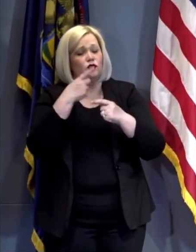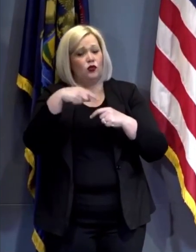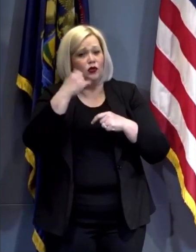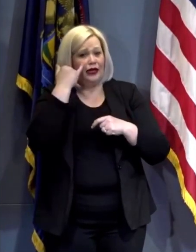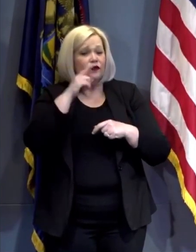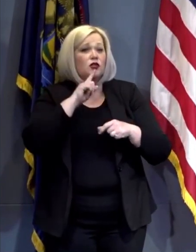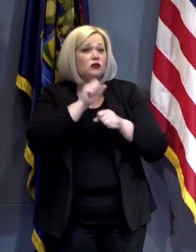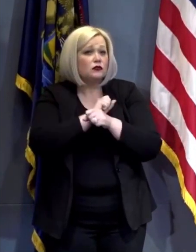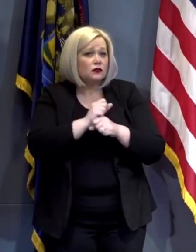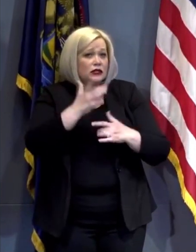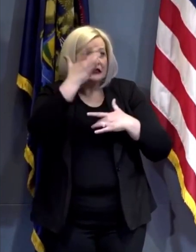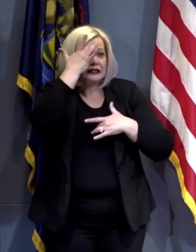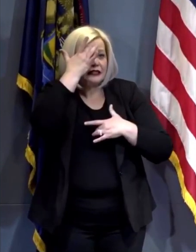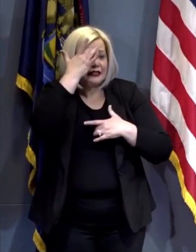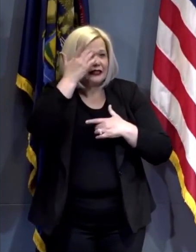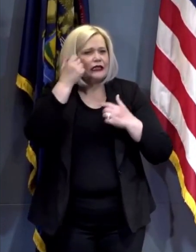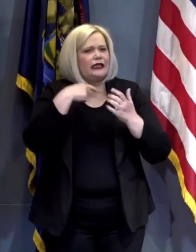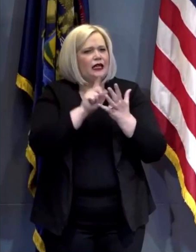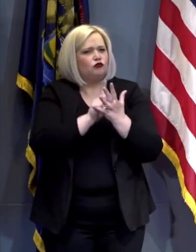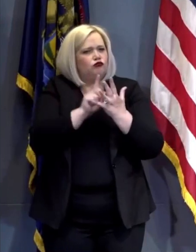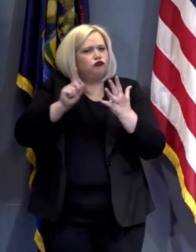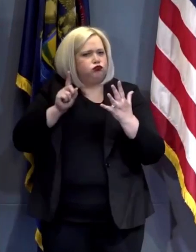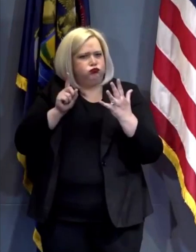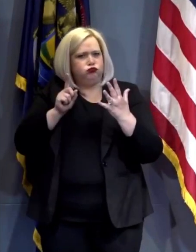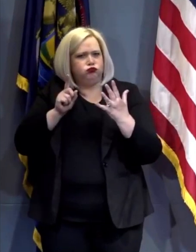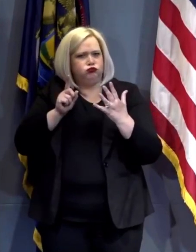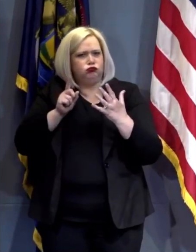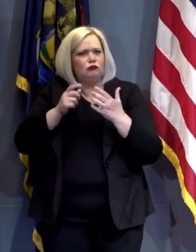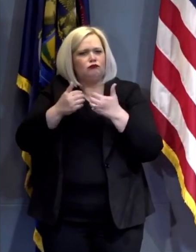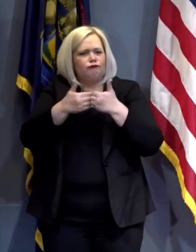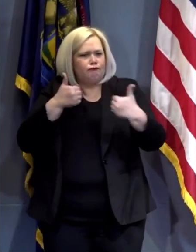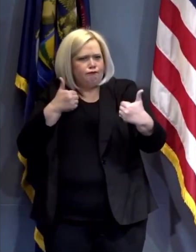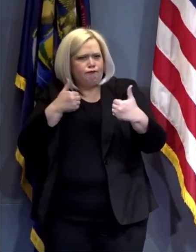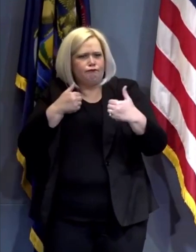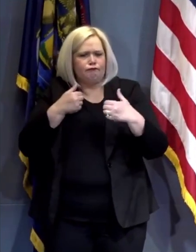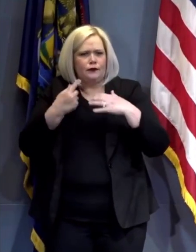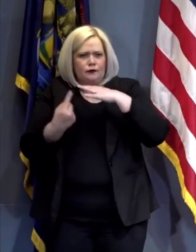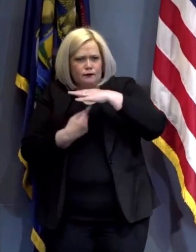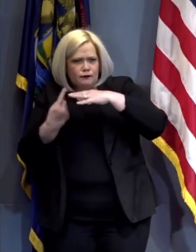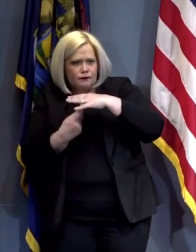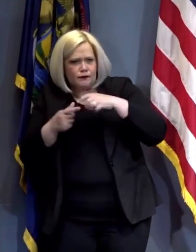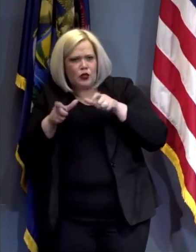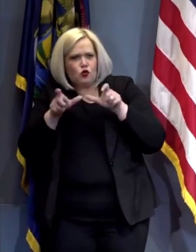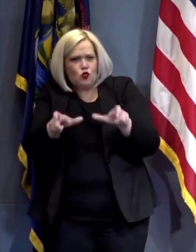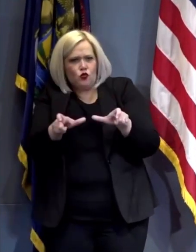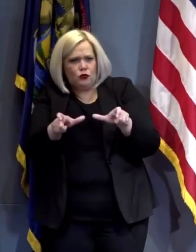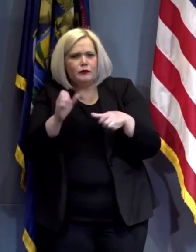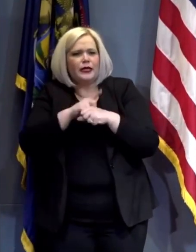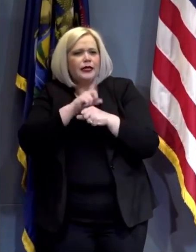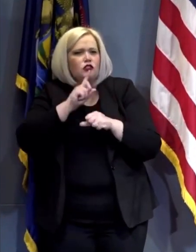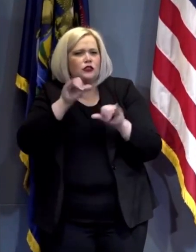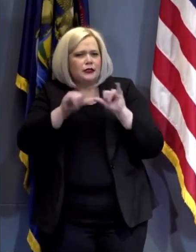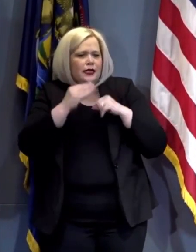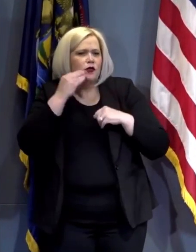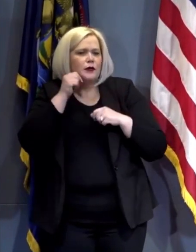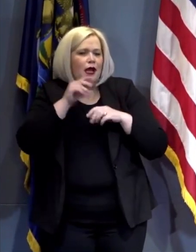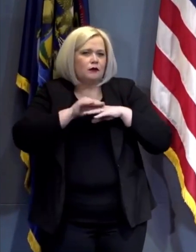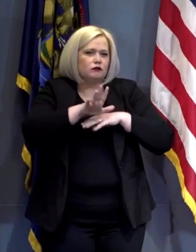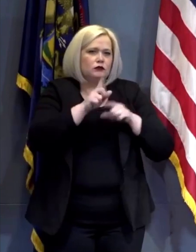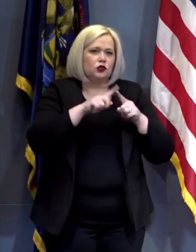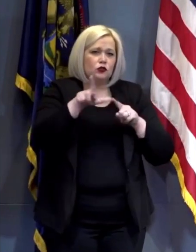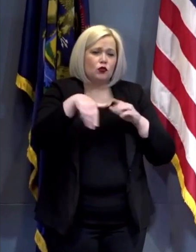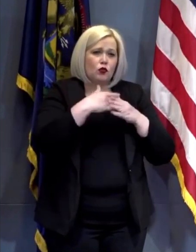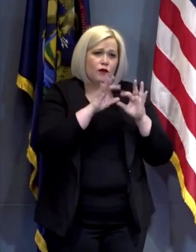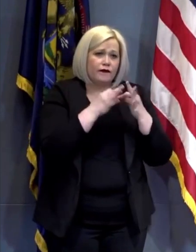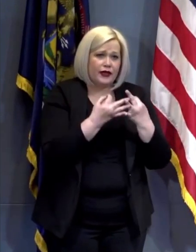they need to recover and not put their family at risk. We also and this really speaks to the long-term implications we